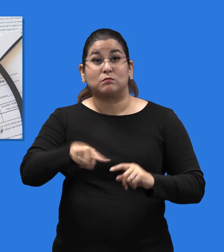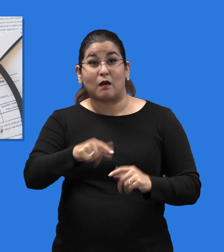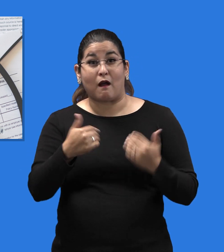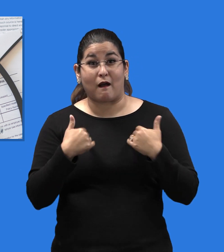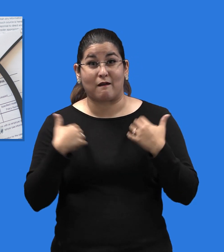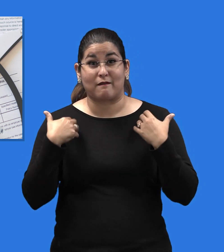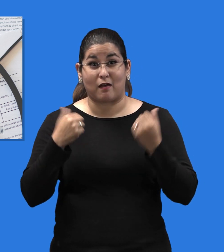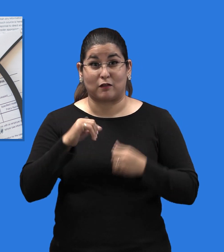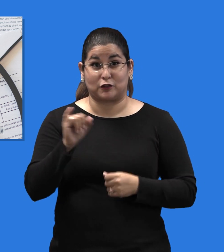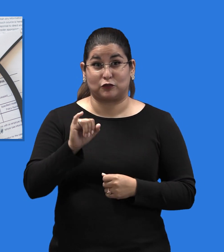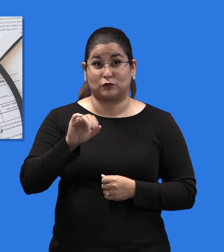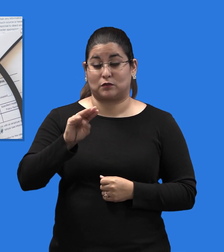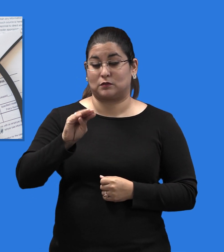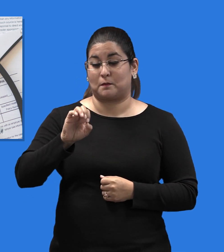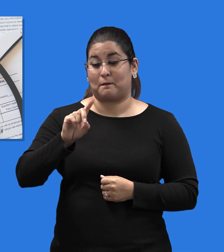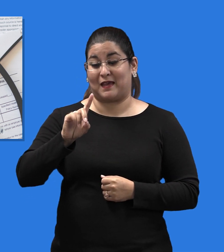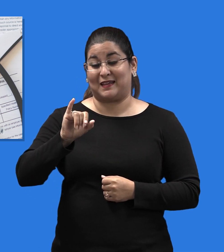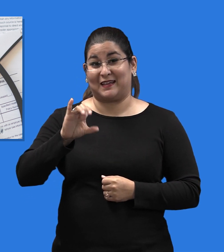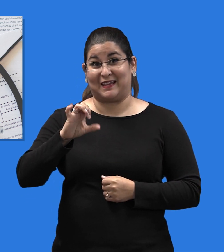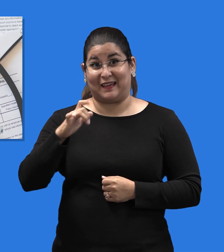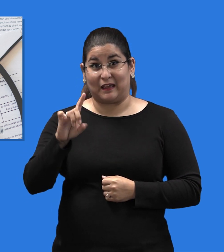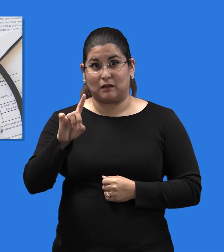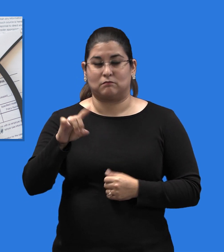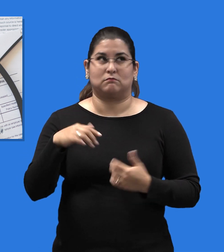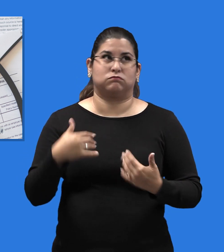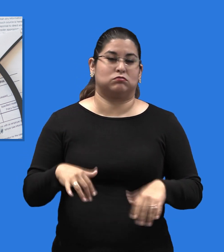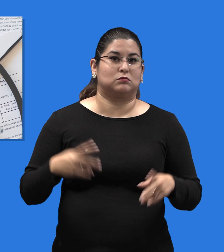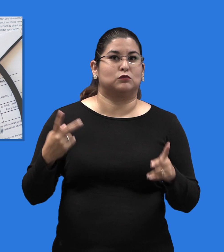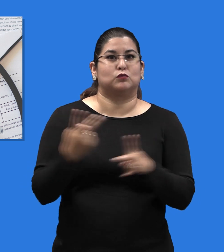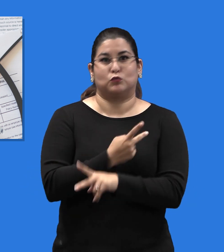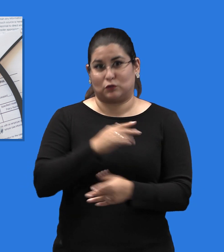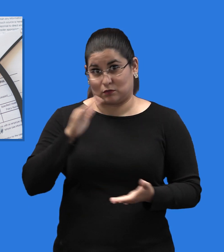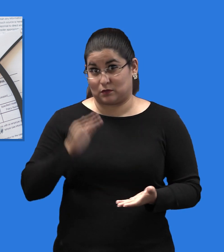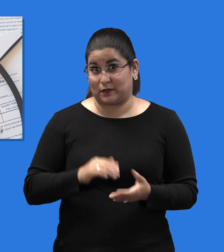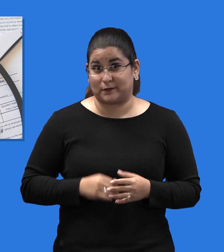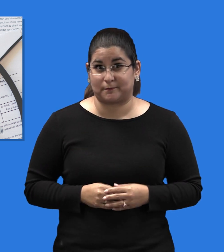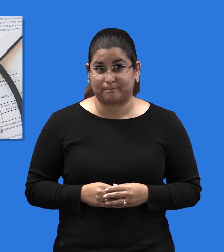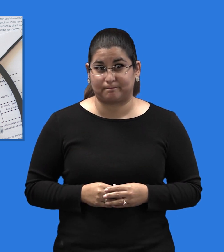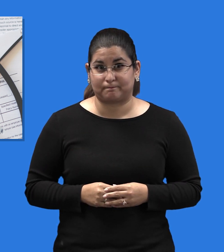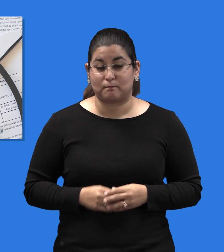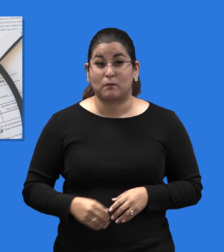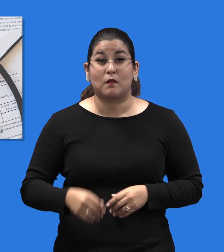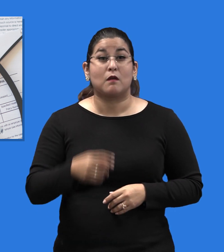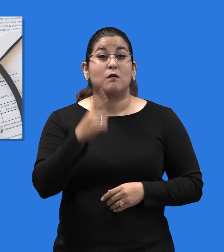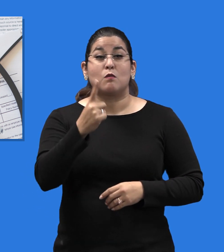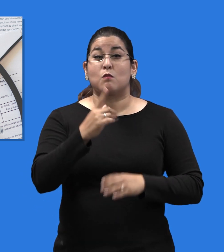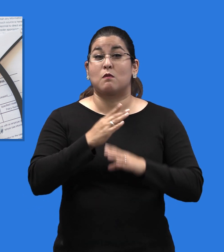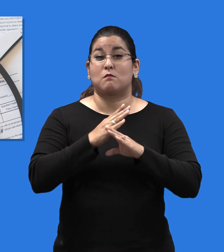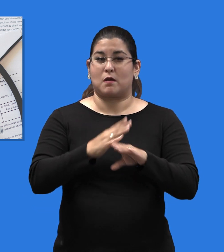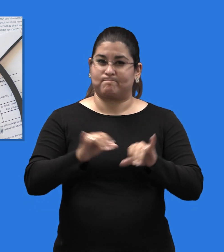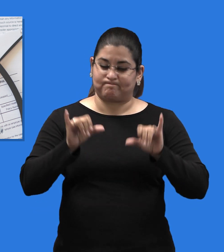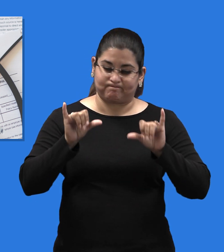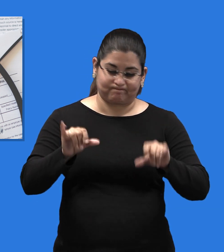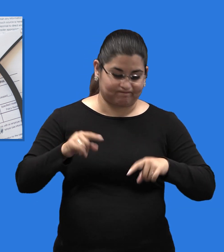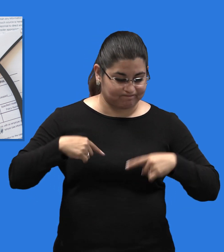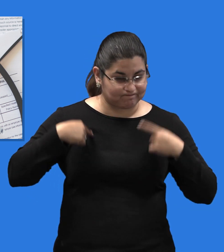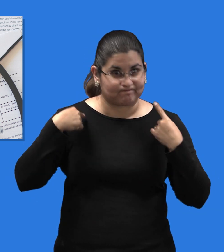Many insurance providers still have restrictions in place, preventing many people with Hepatitis C from accessing